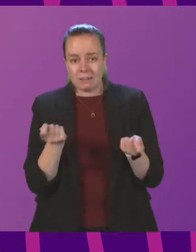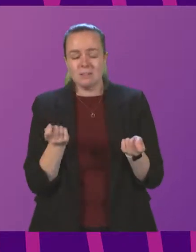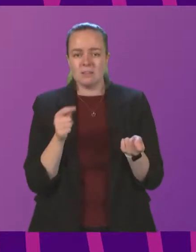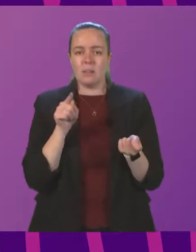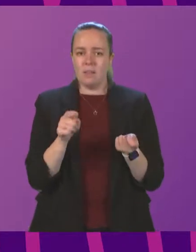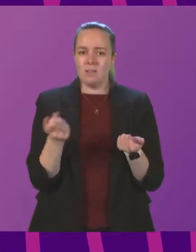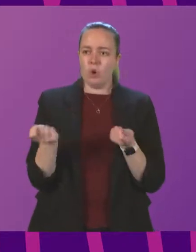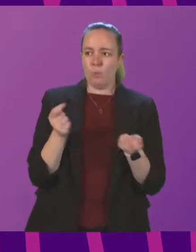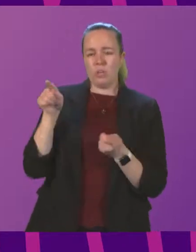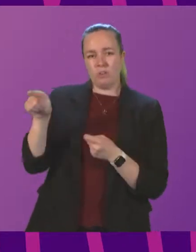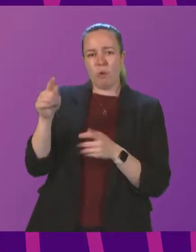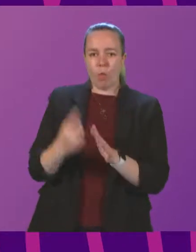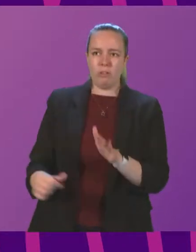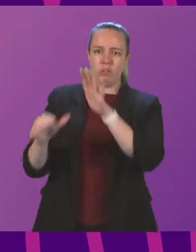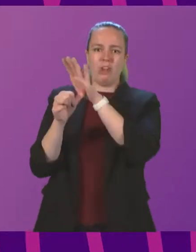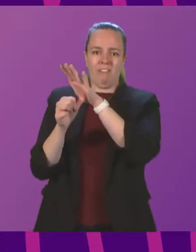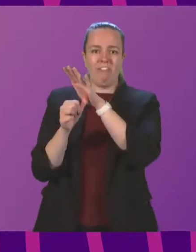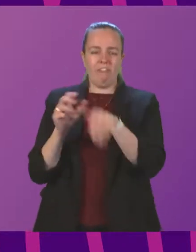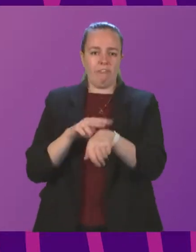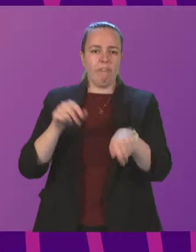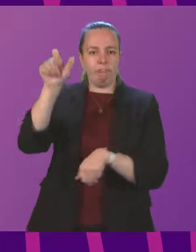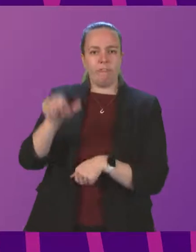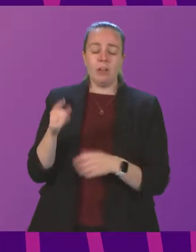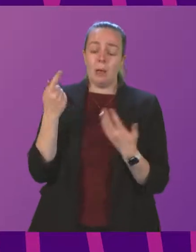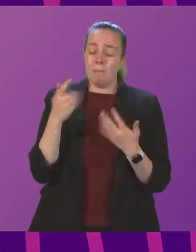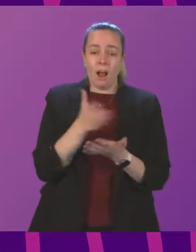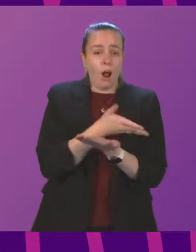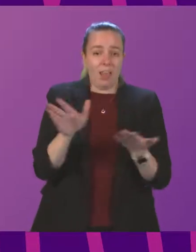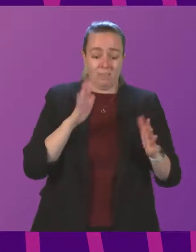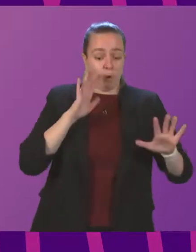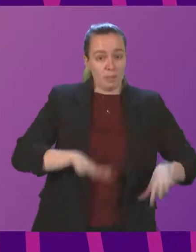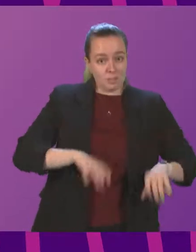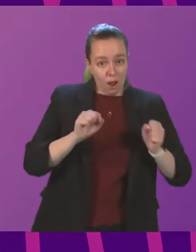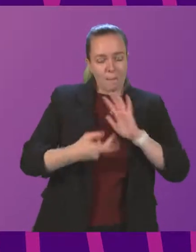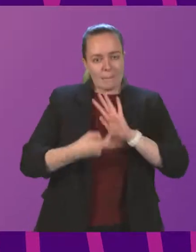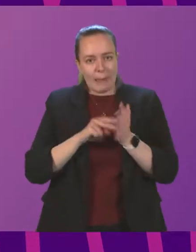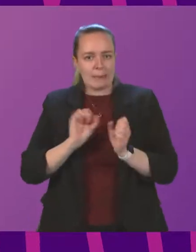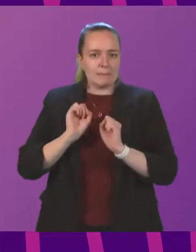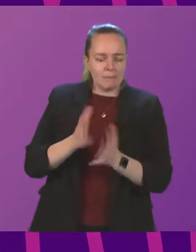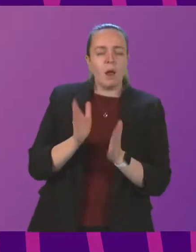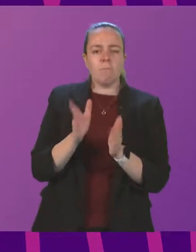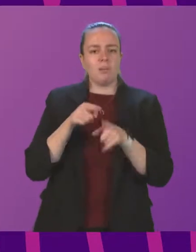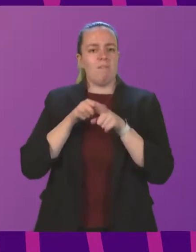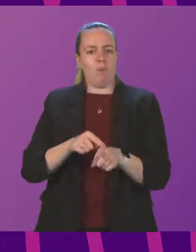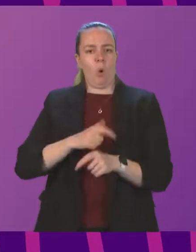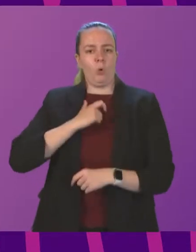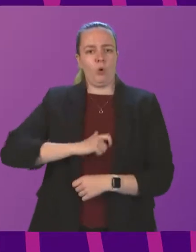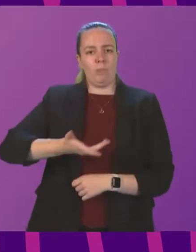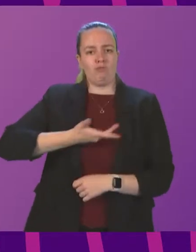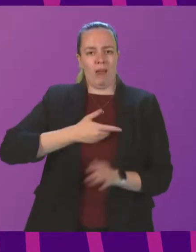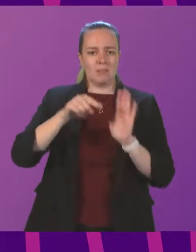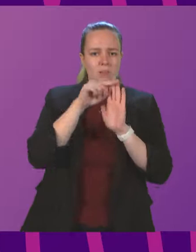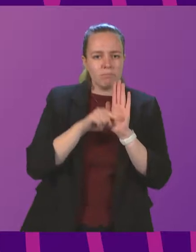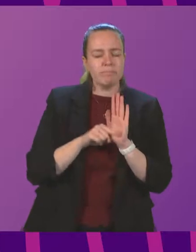matter for the Chief Constable, who has been clear from the start that the planning and delivery for the event would be compliant with human rights legislation. It would